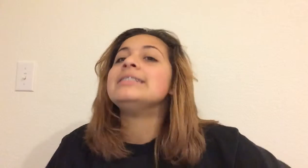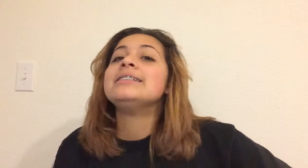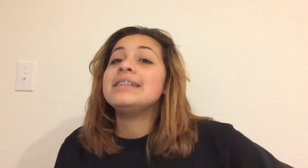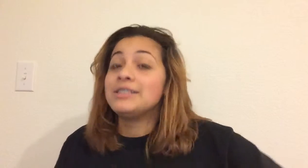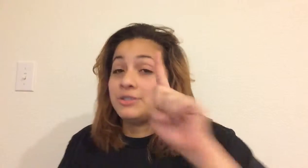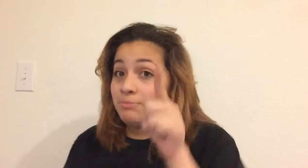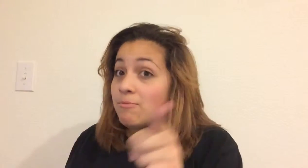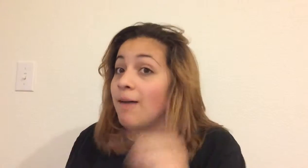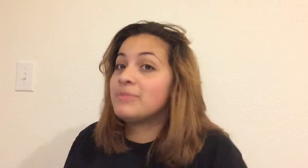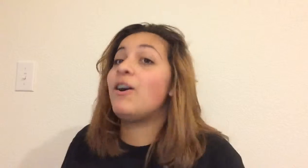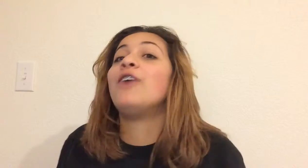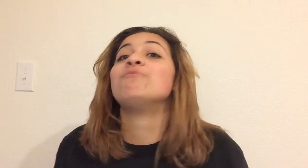So this is my mom's fault